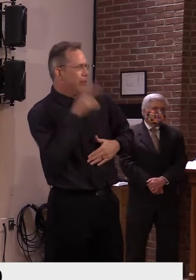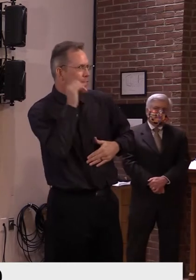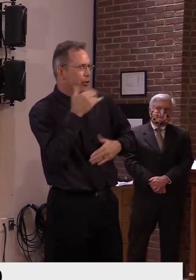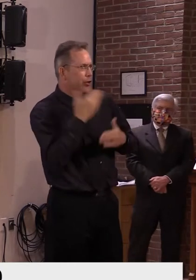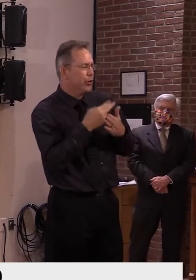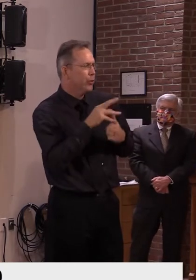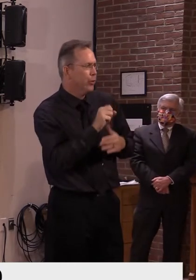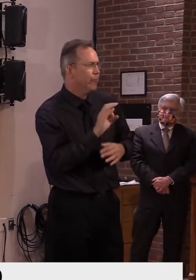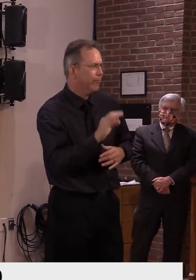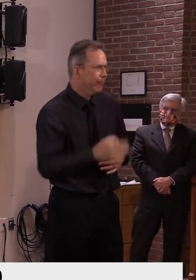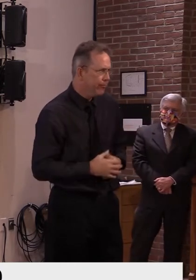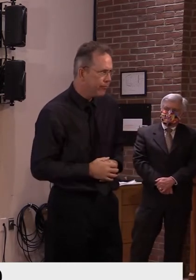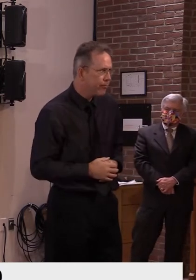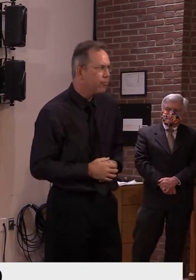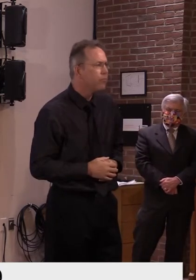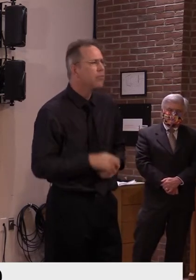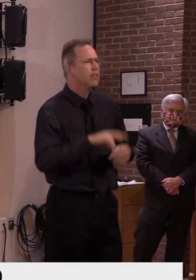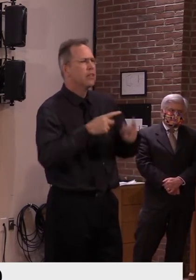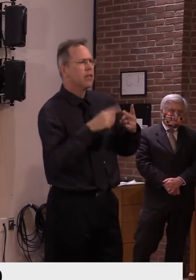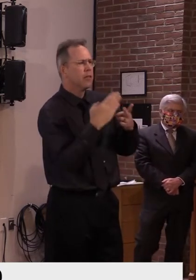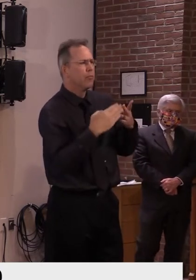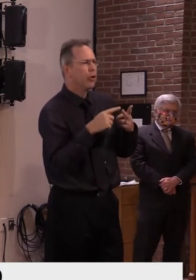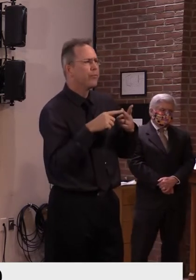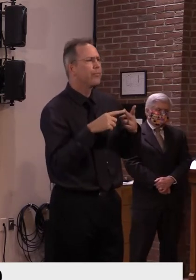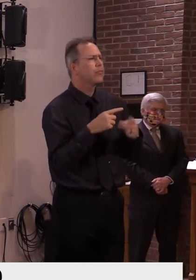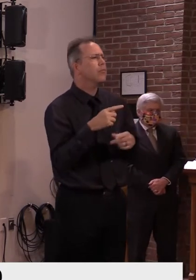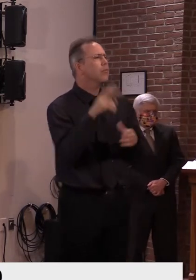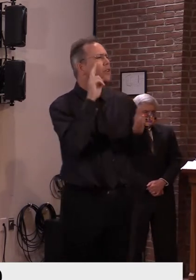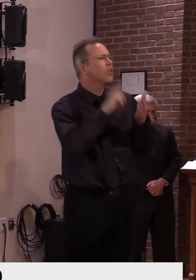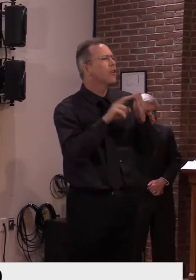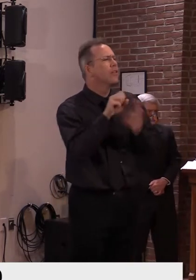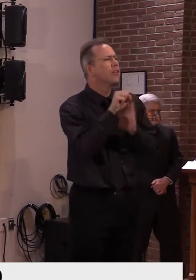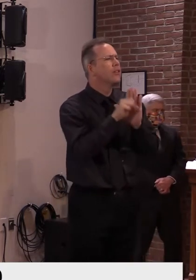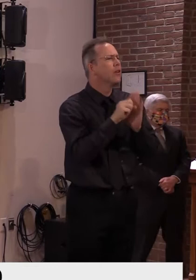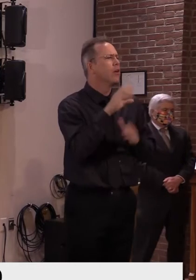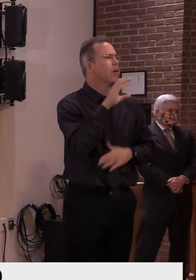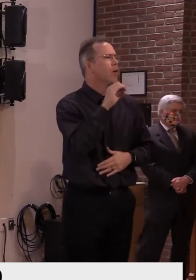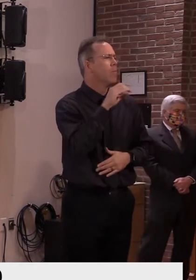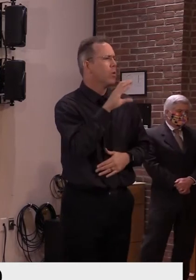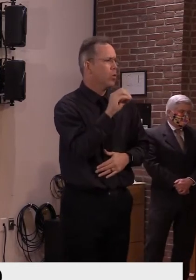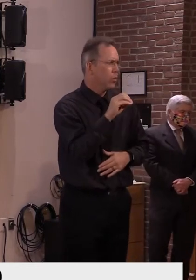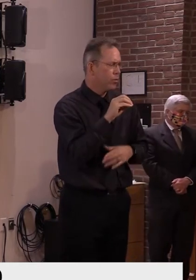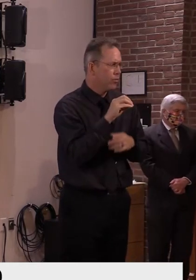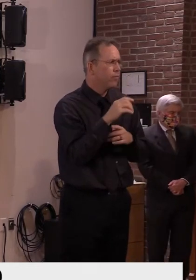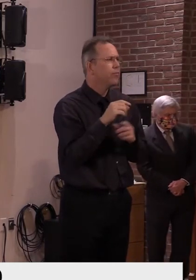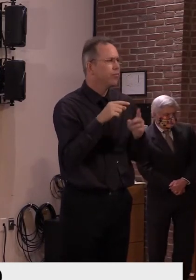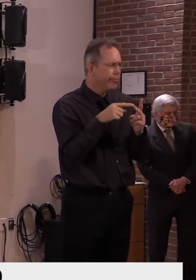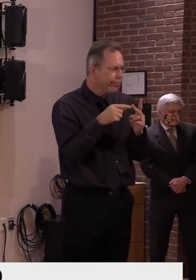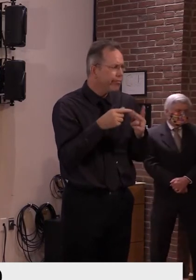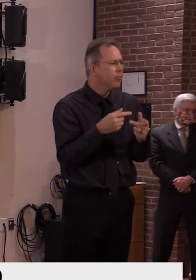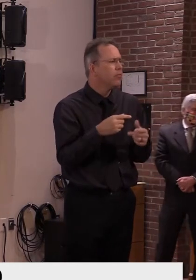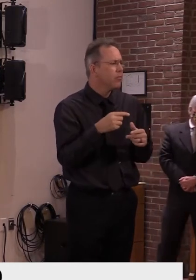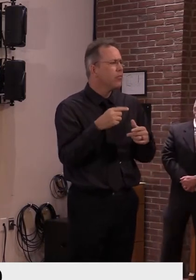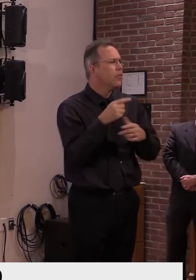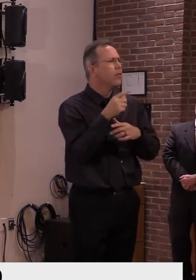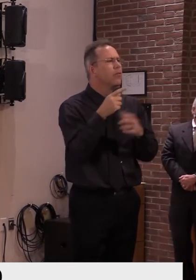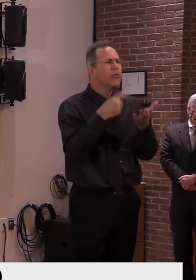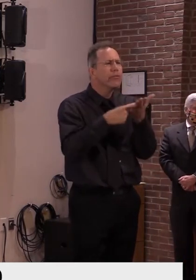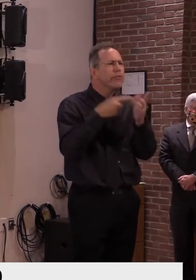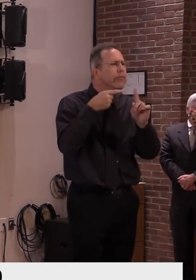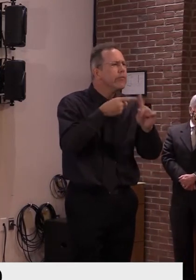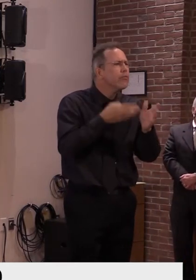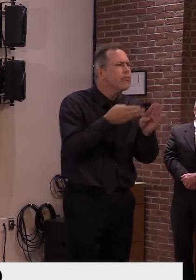the Secretary of State joining us by video today to give an overview of what in-person voting will look like next Tuesday.